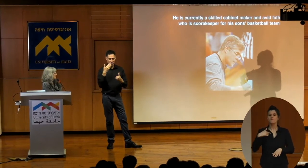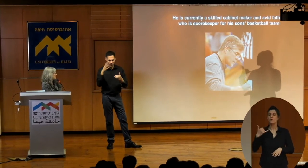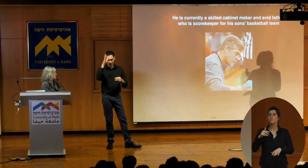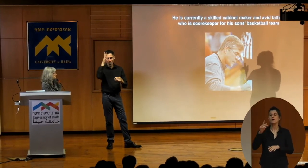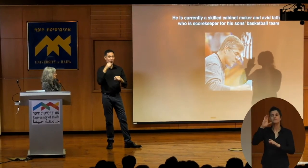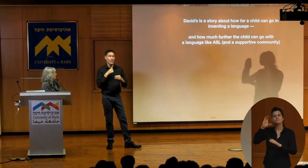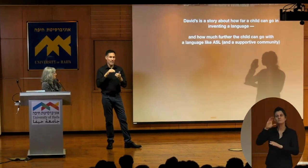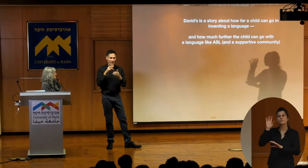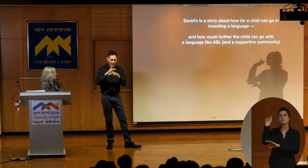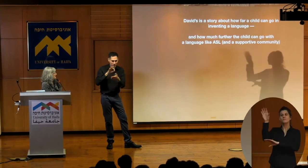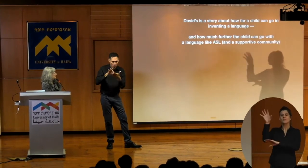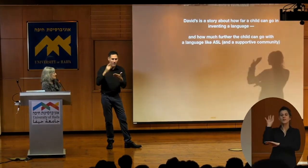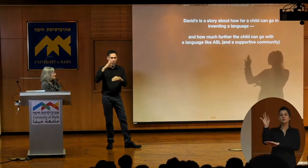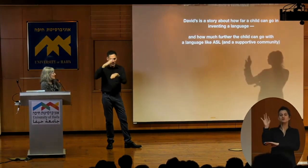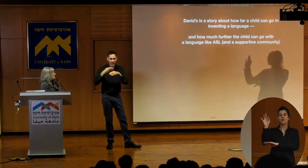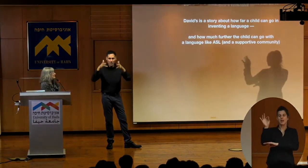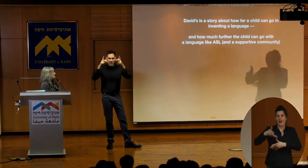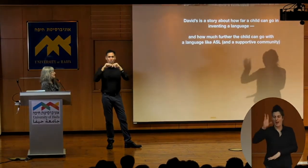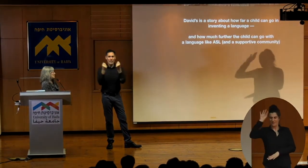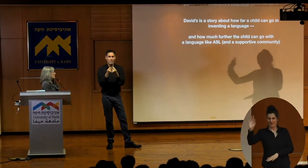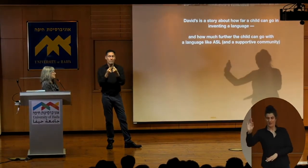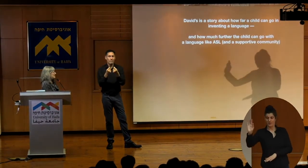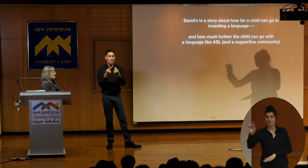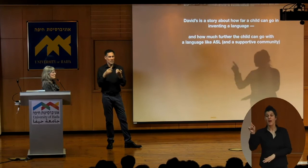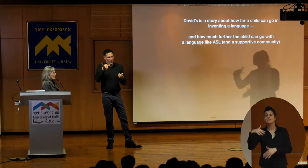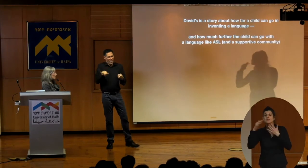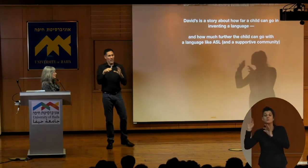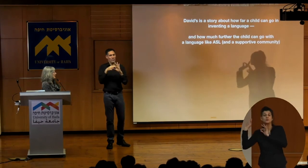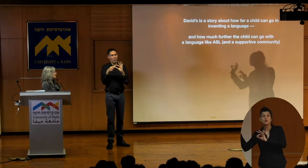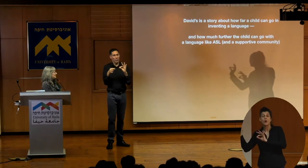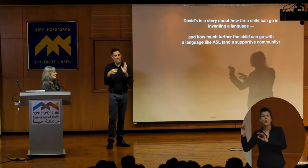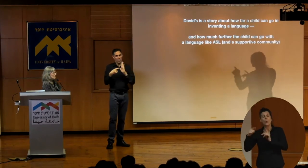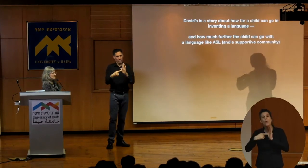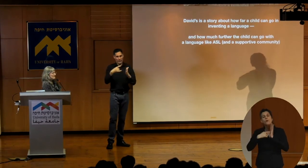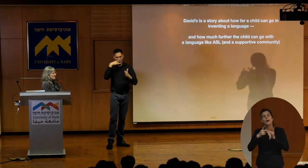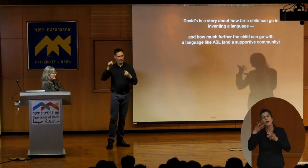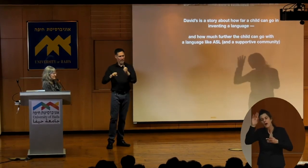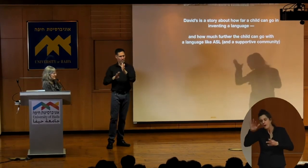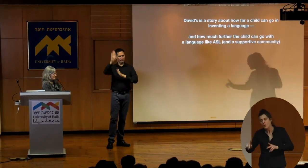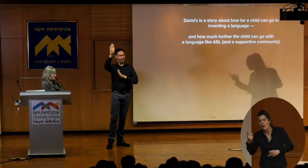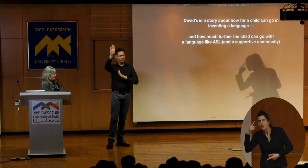team. So, David's is a story about how far a child can go in inventing a language,